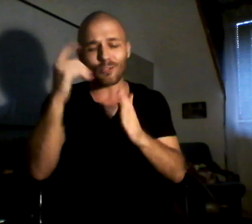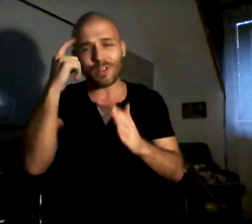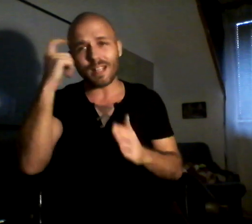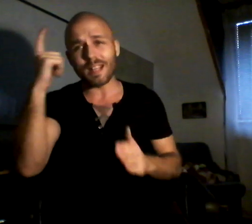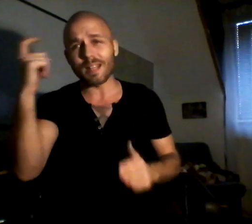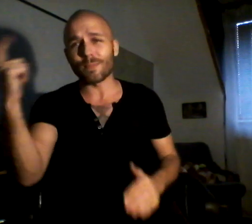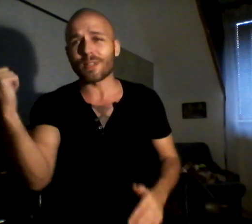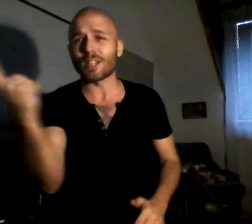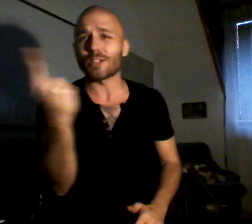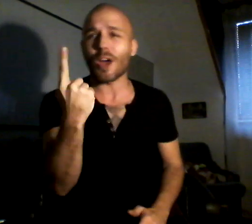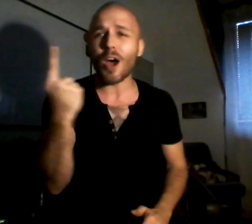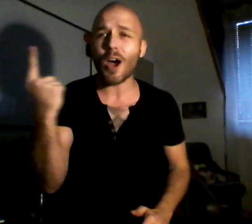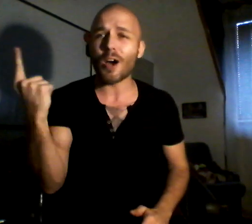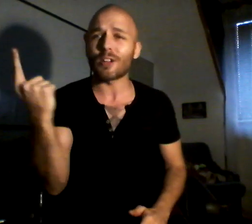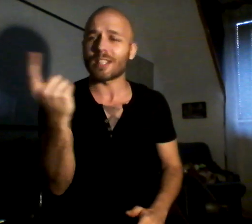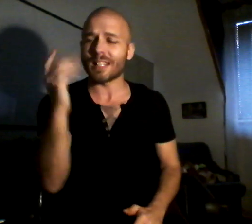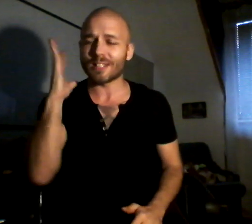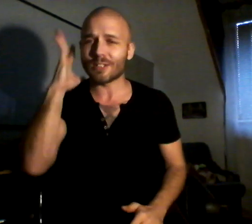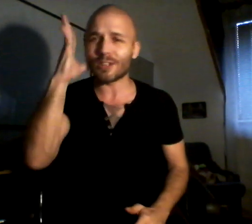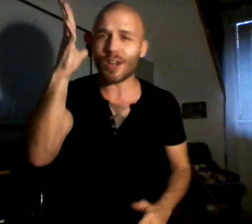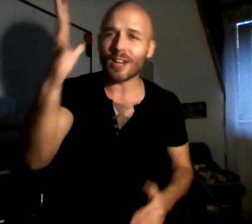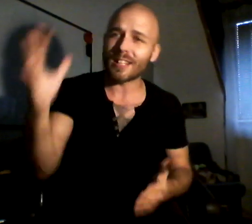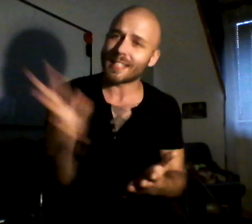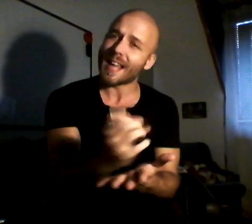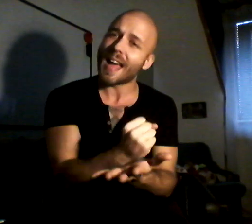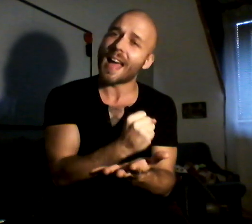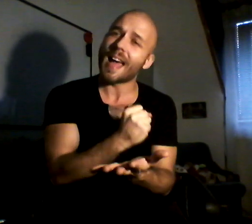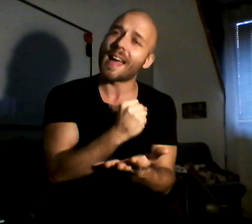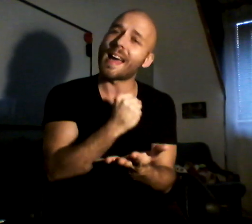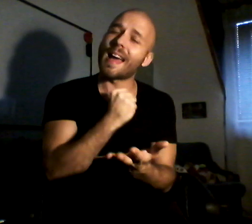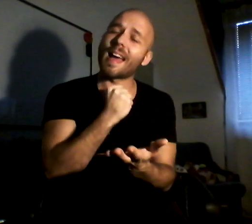dreams is always gonna take.